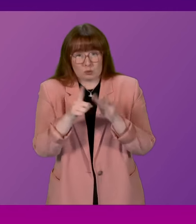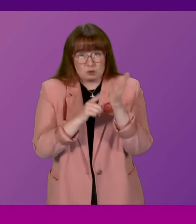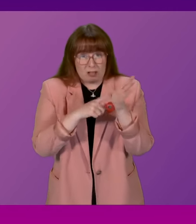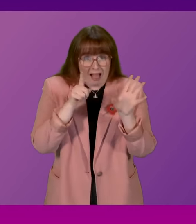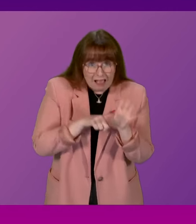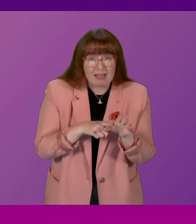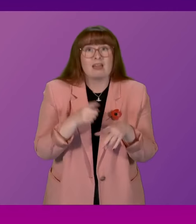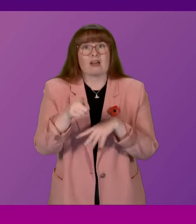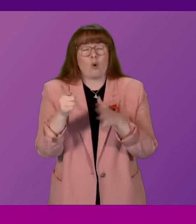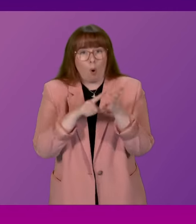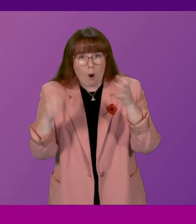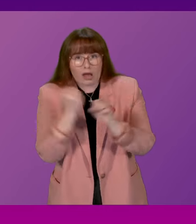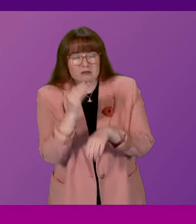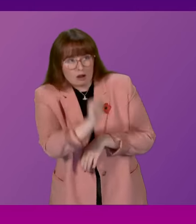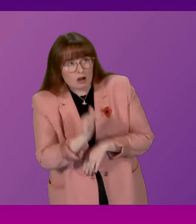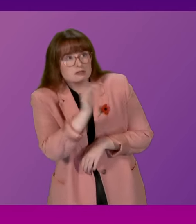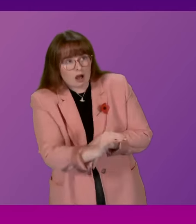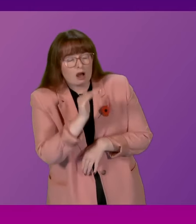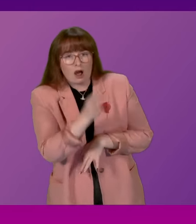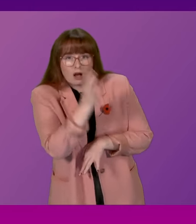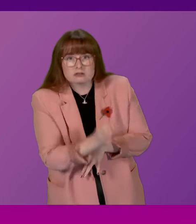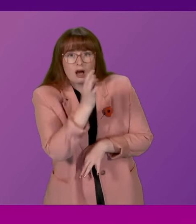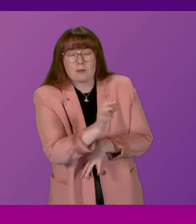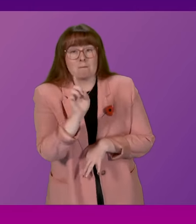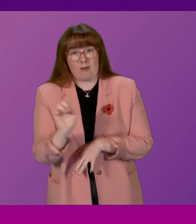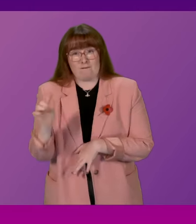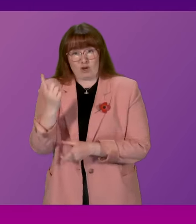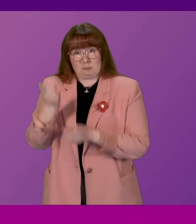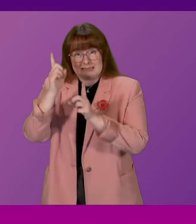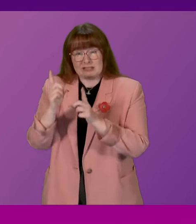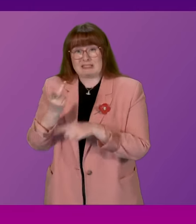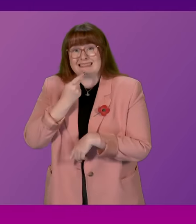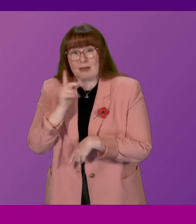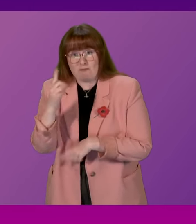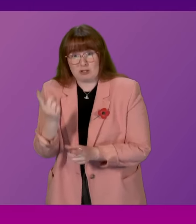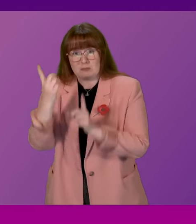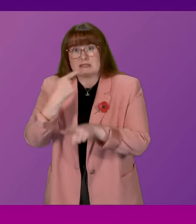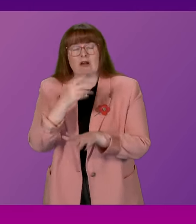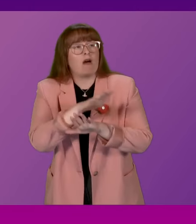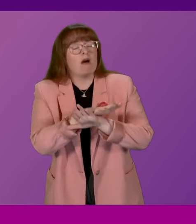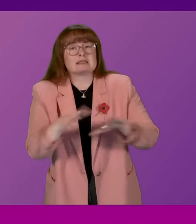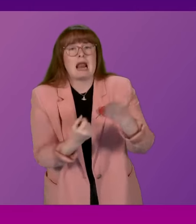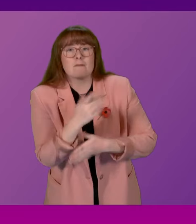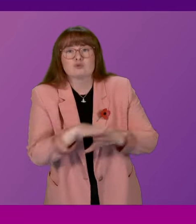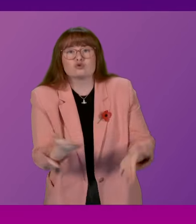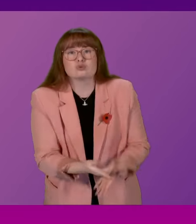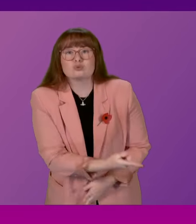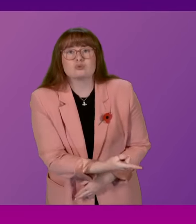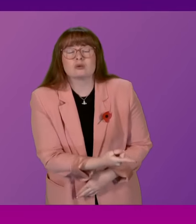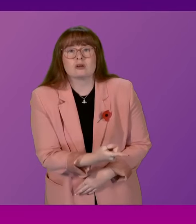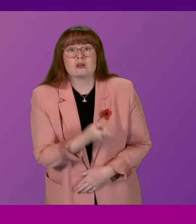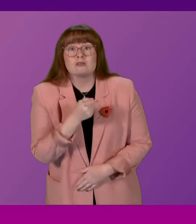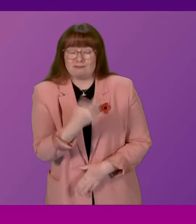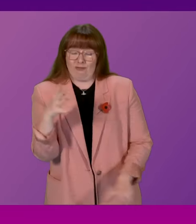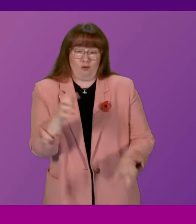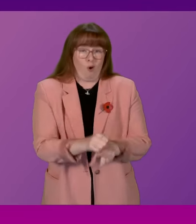And in August. But the First Minister and Deputy First Minister claim none of this ever happened. They have been